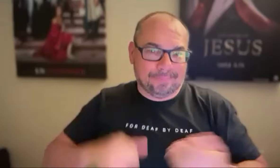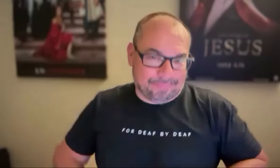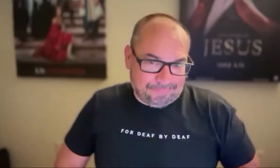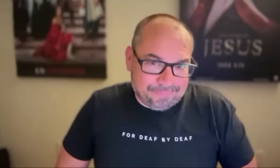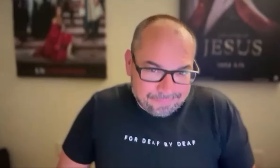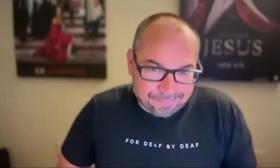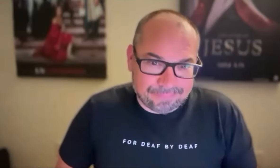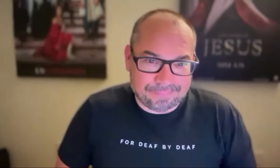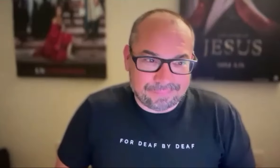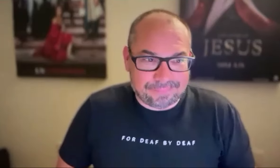about that.